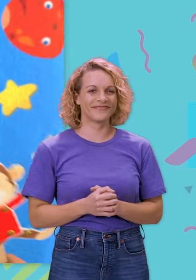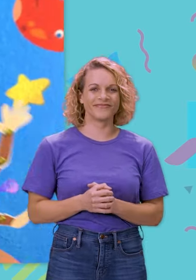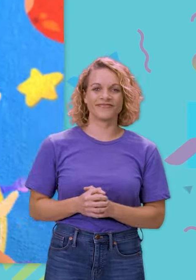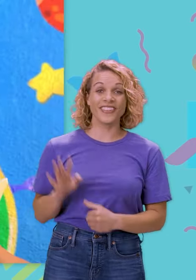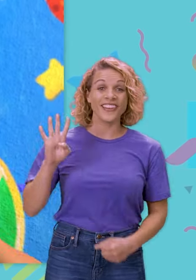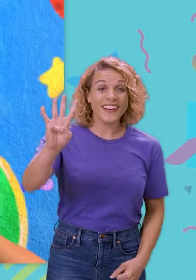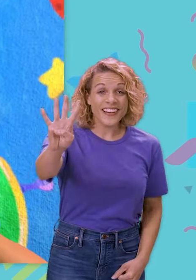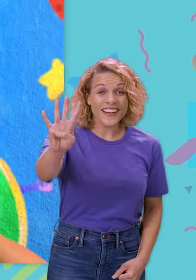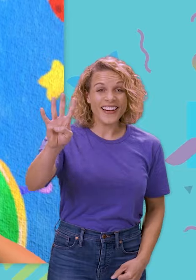More!